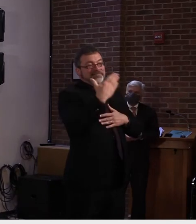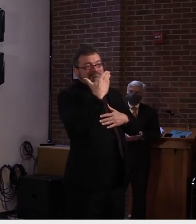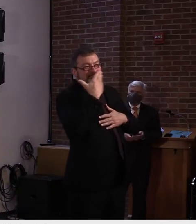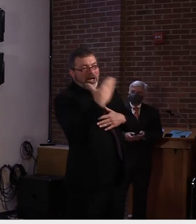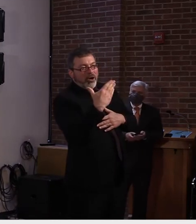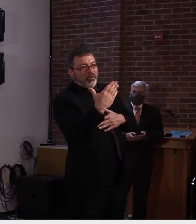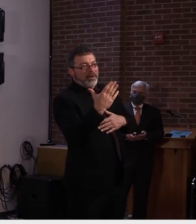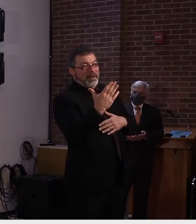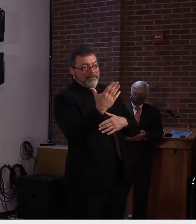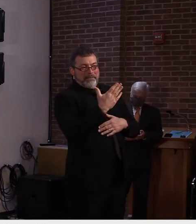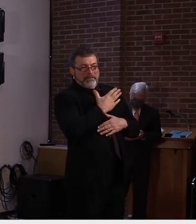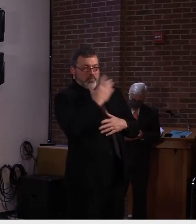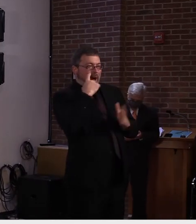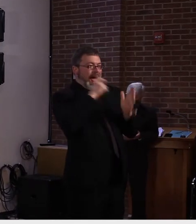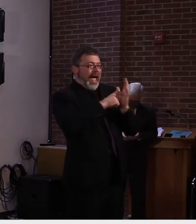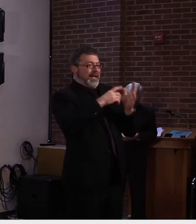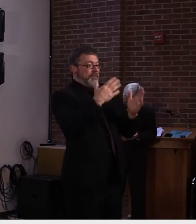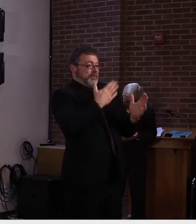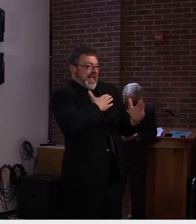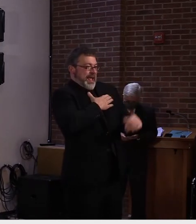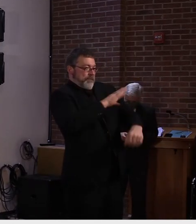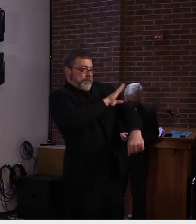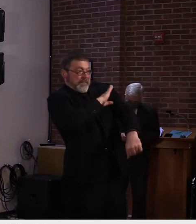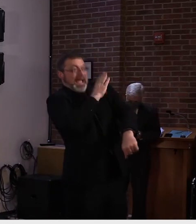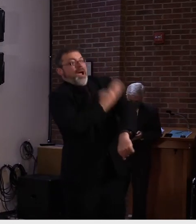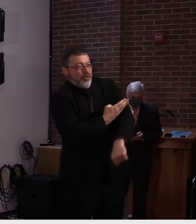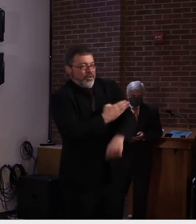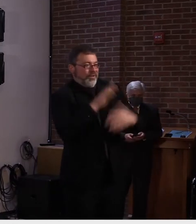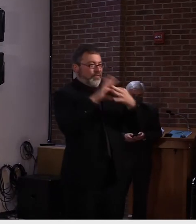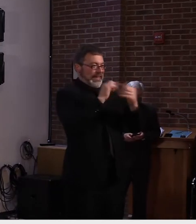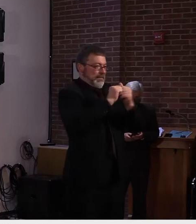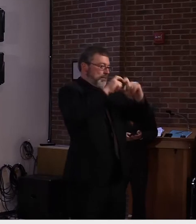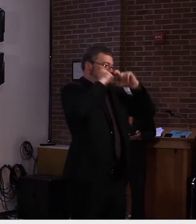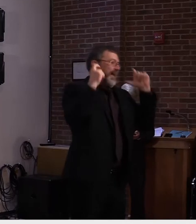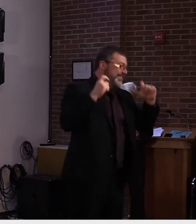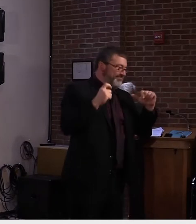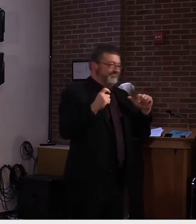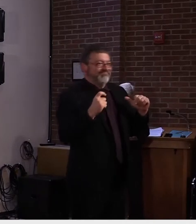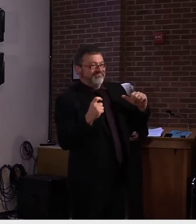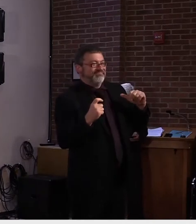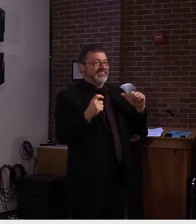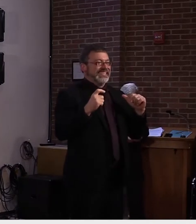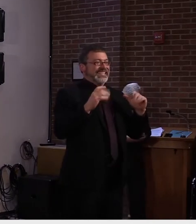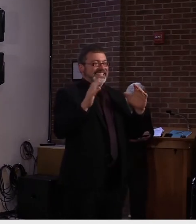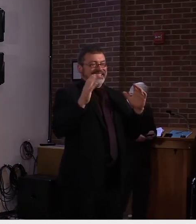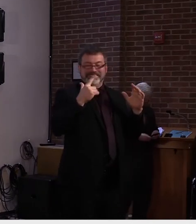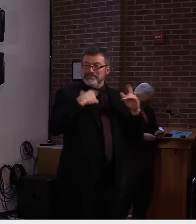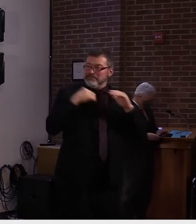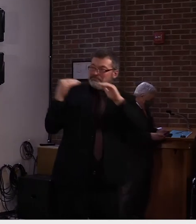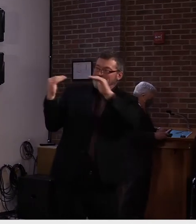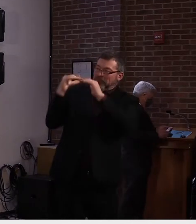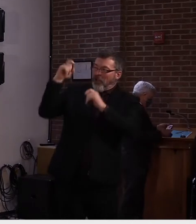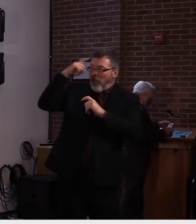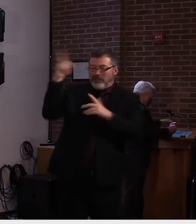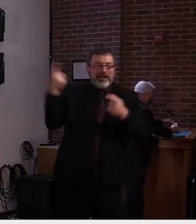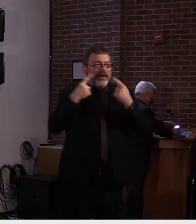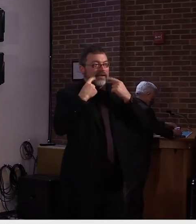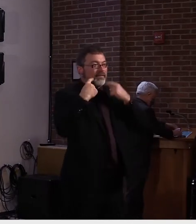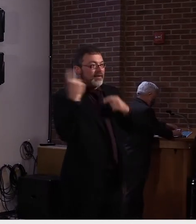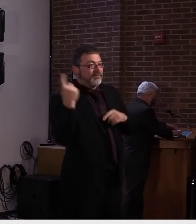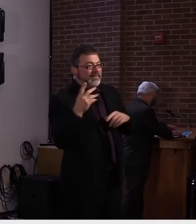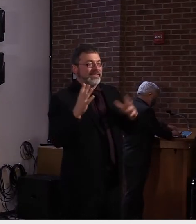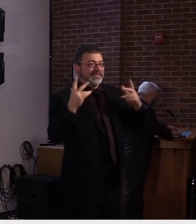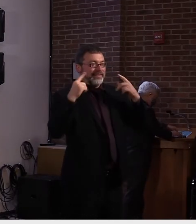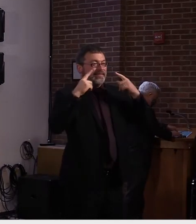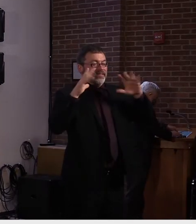uh, but they certainly, they certainly don't, uh, rise to the level of the governors. And, uh, you have to be